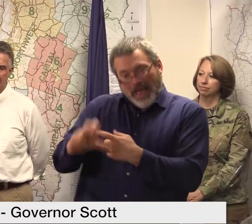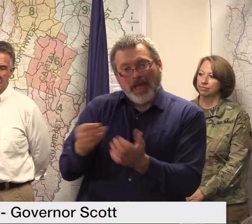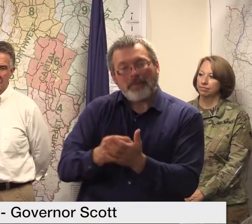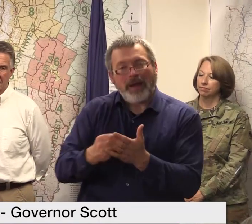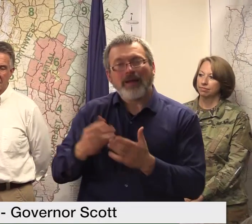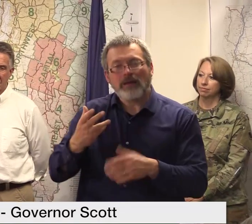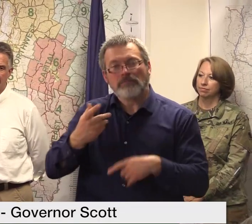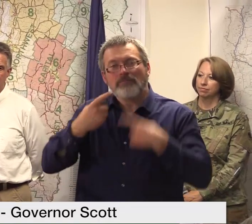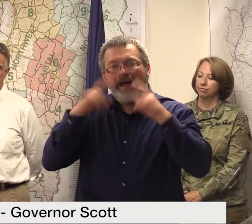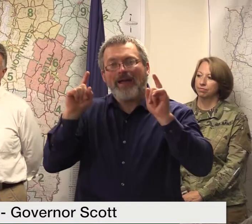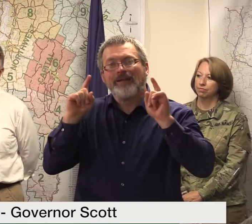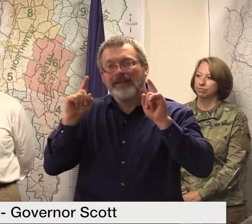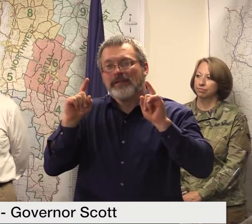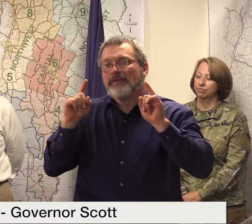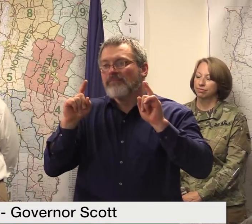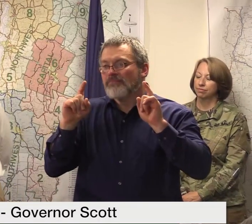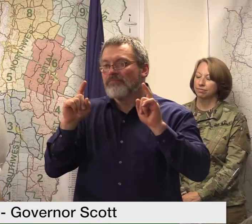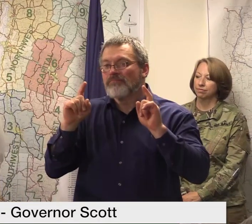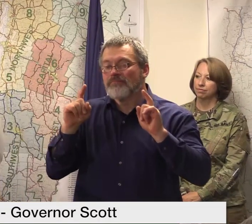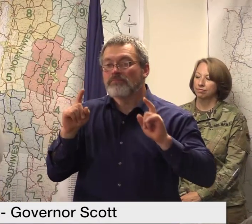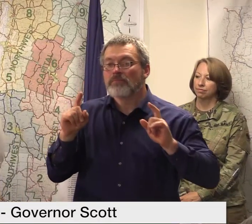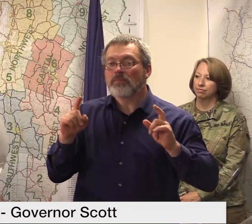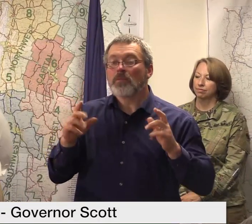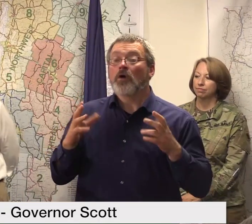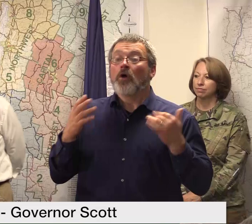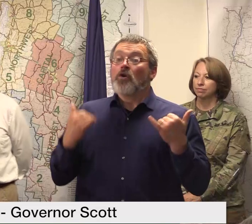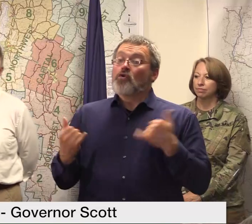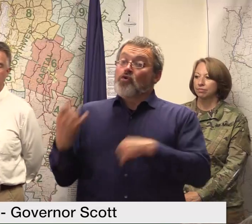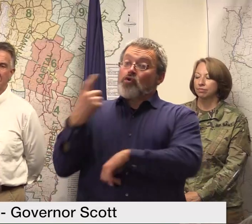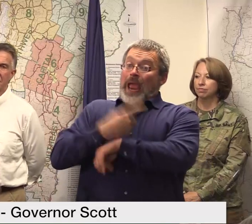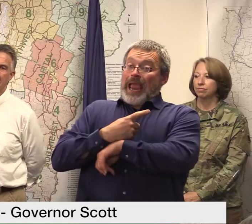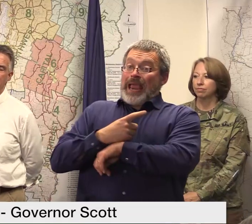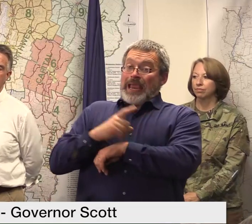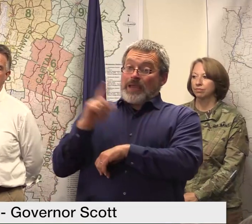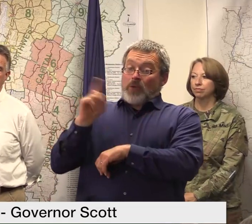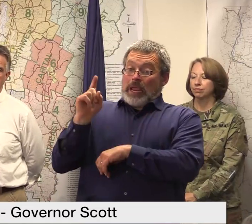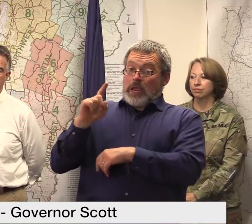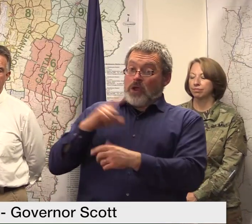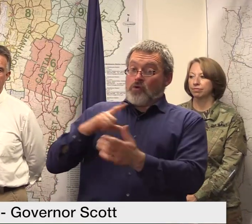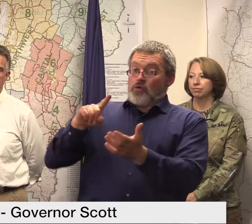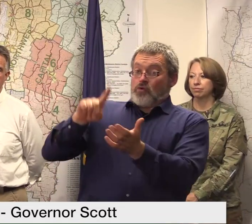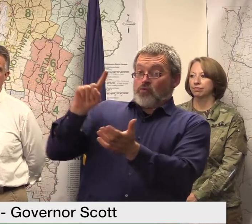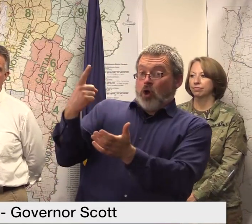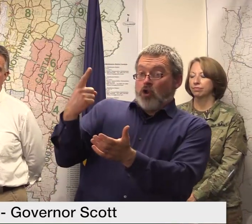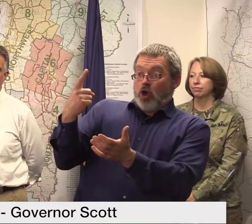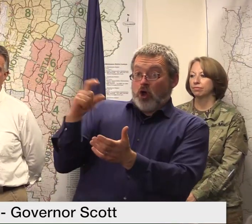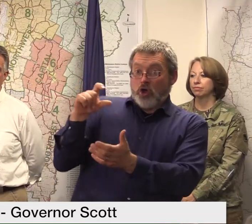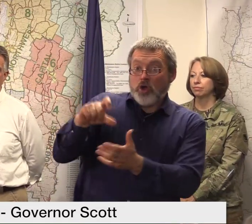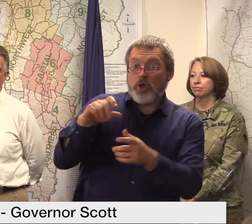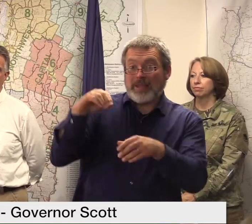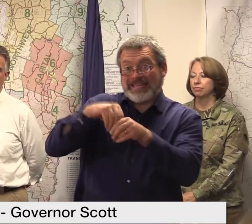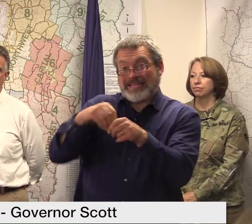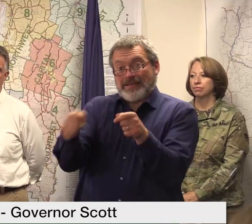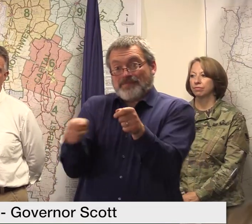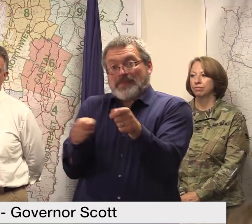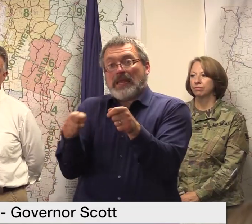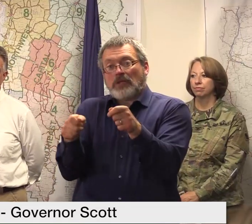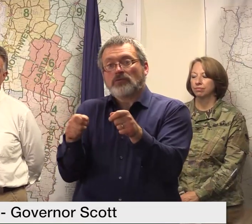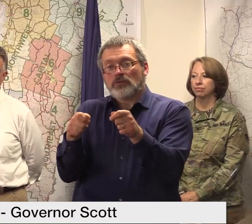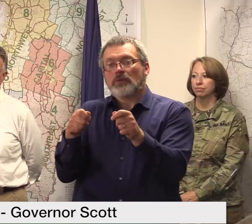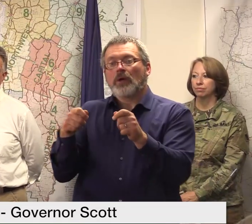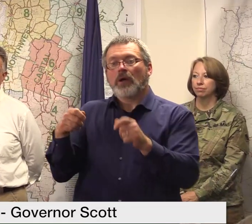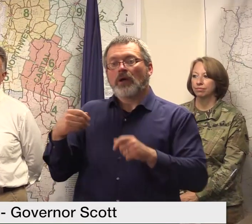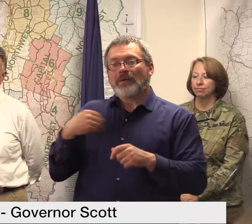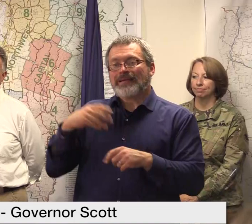estimate today is is for every dollar you would invest in mitigation right you offset six